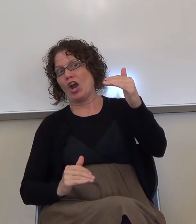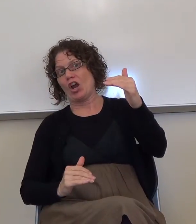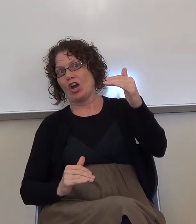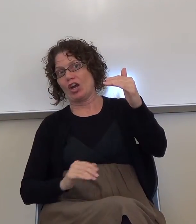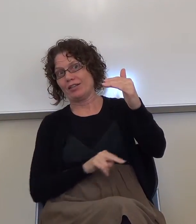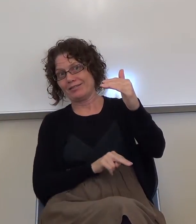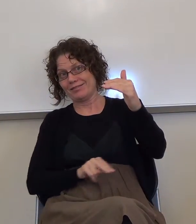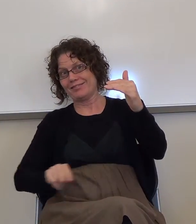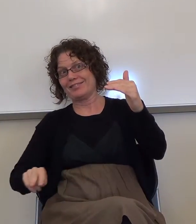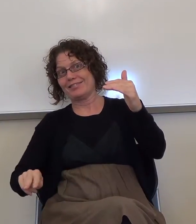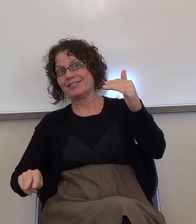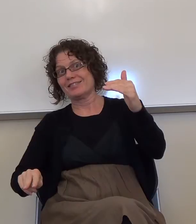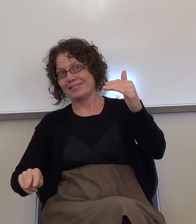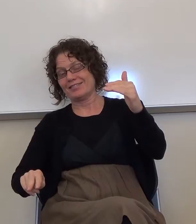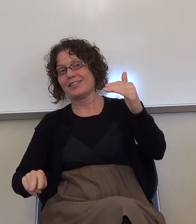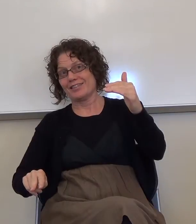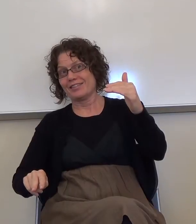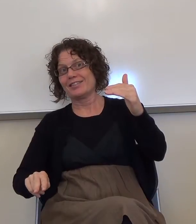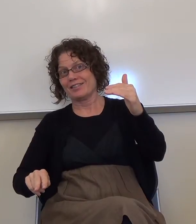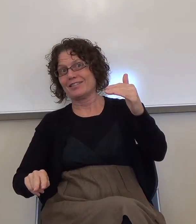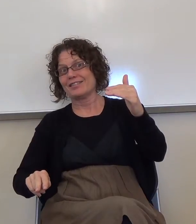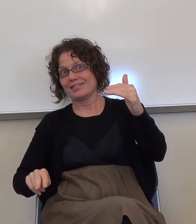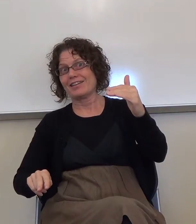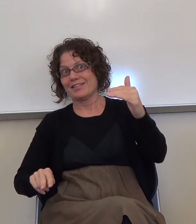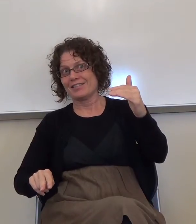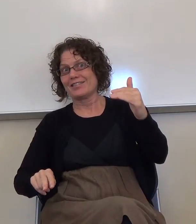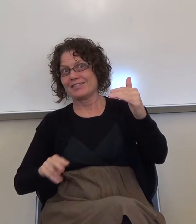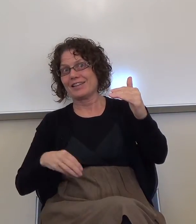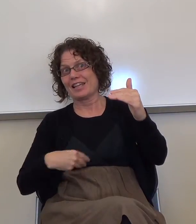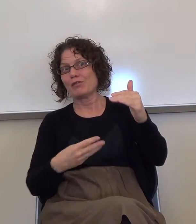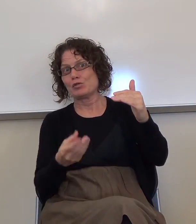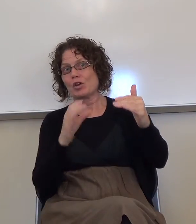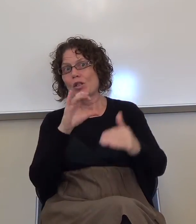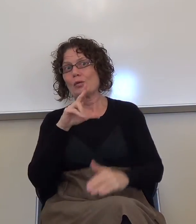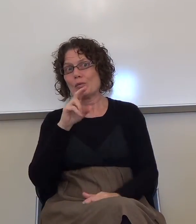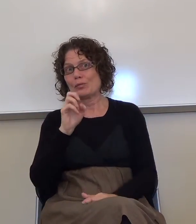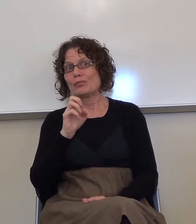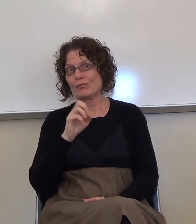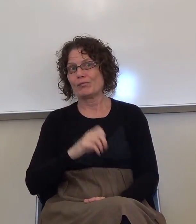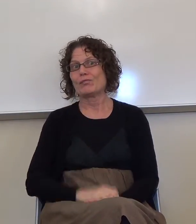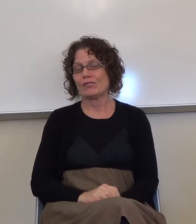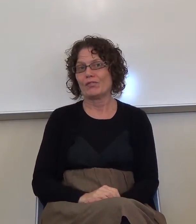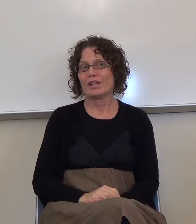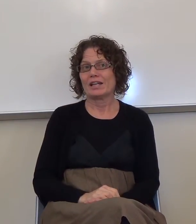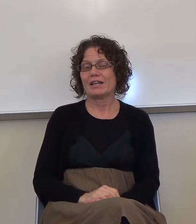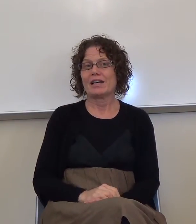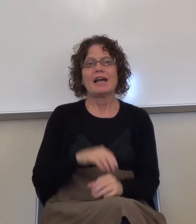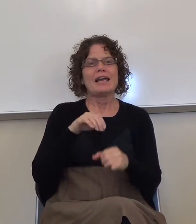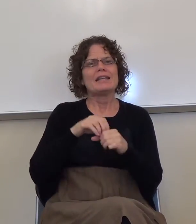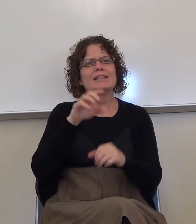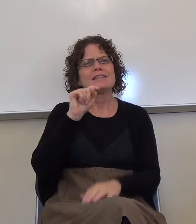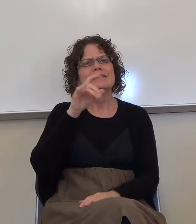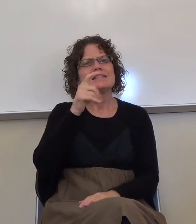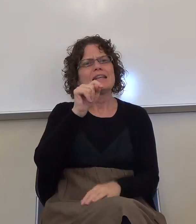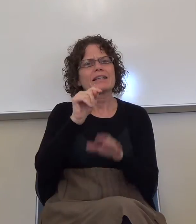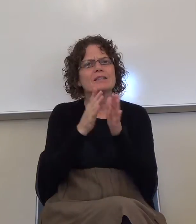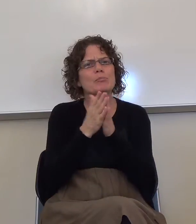restatement clue. She gives you some, in textbooks, specifically